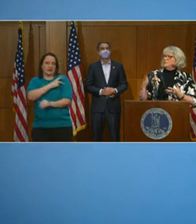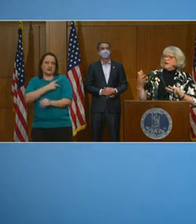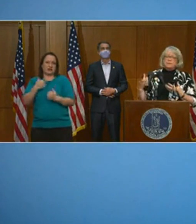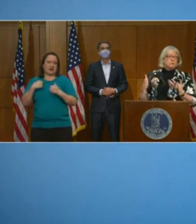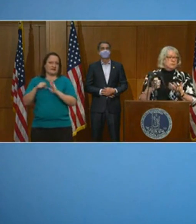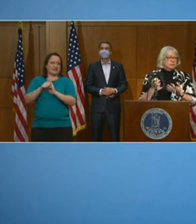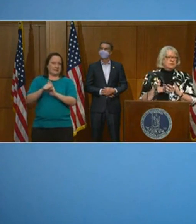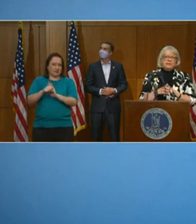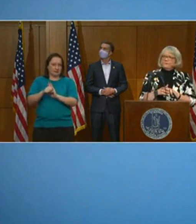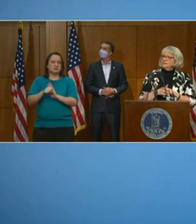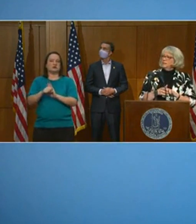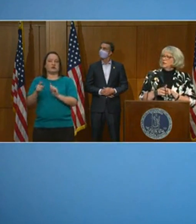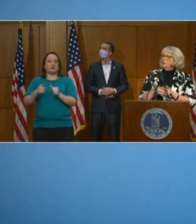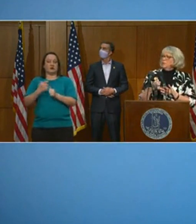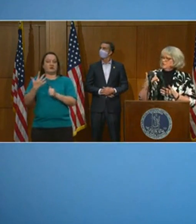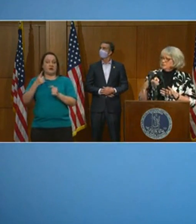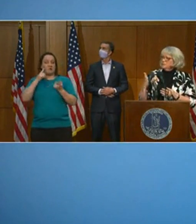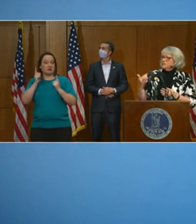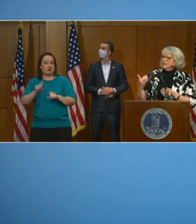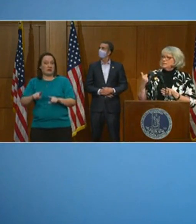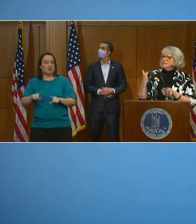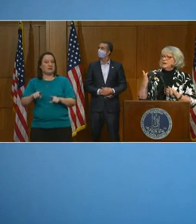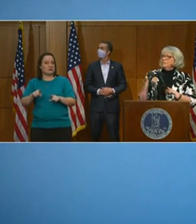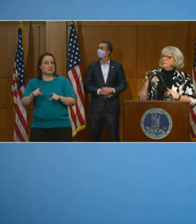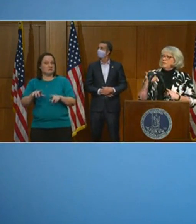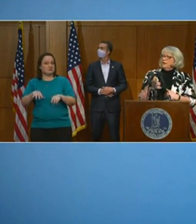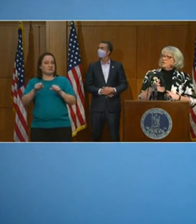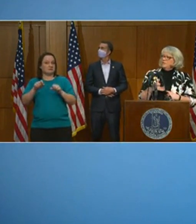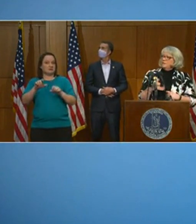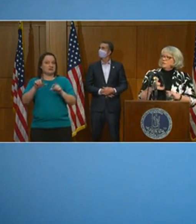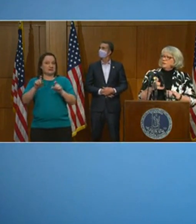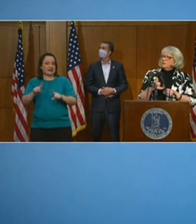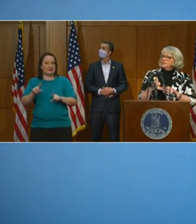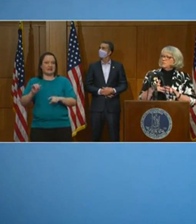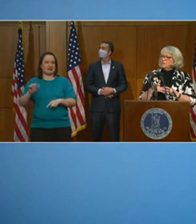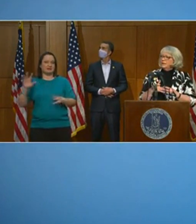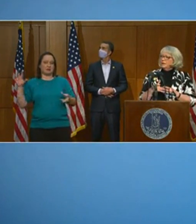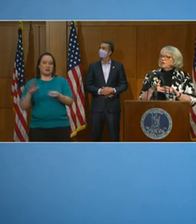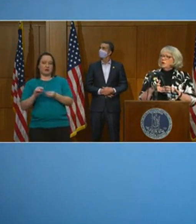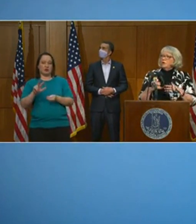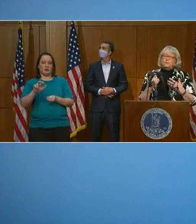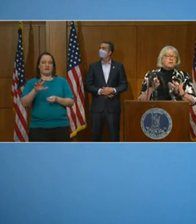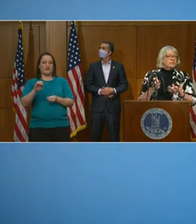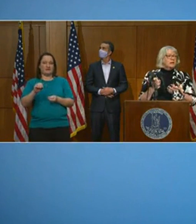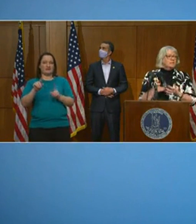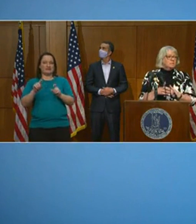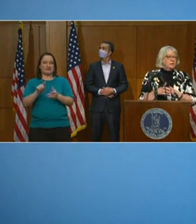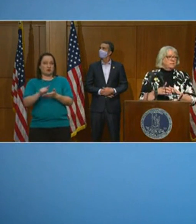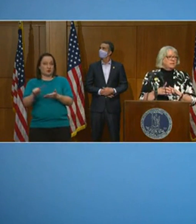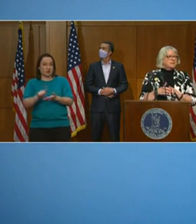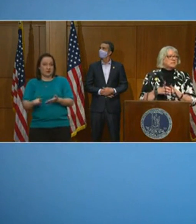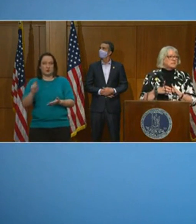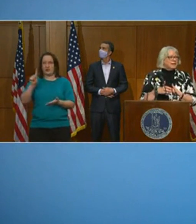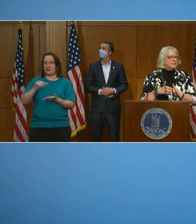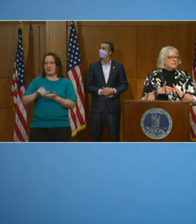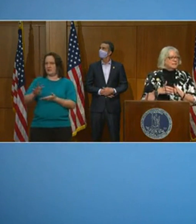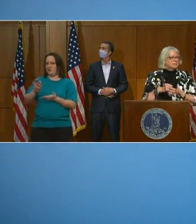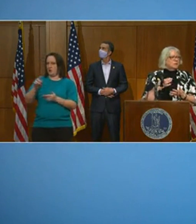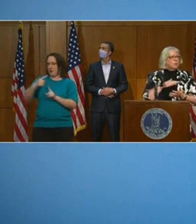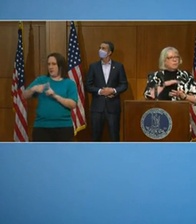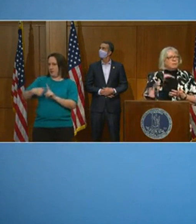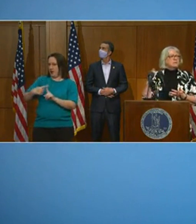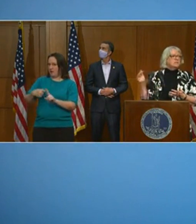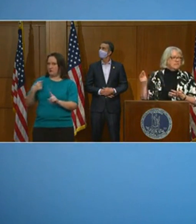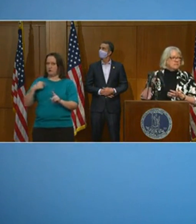Those first five who agree to be tested, we do those tests. That will be 350 total tests a week or 1,400 a month. That gives us an idea